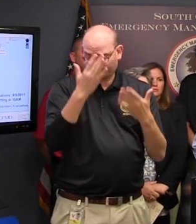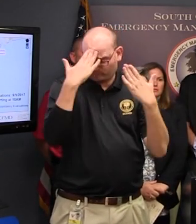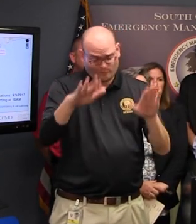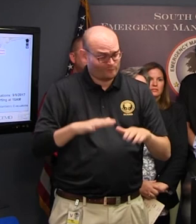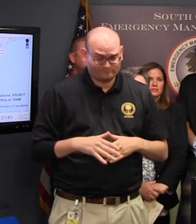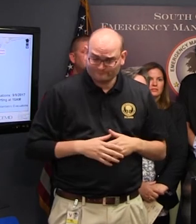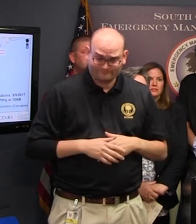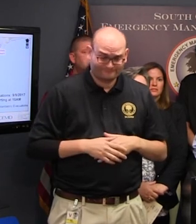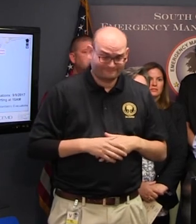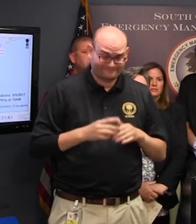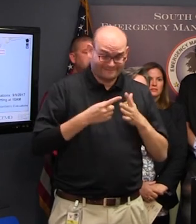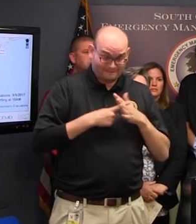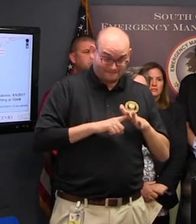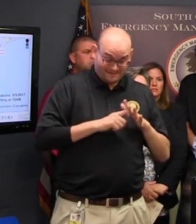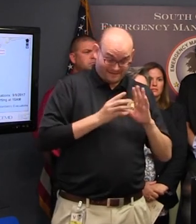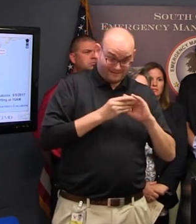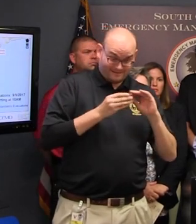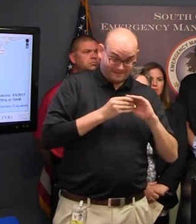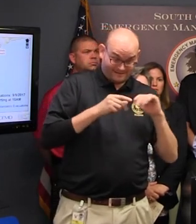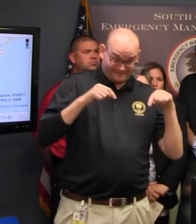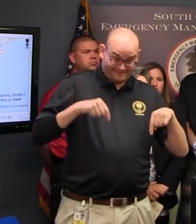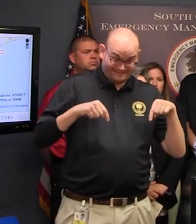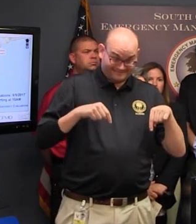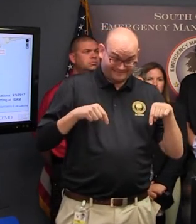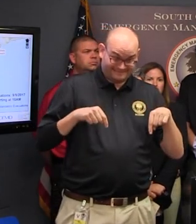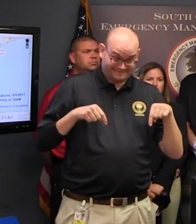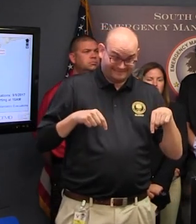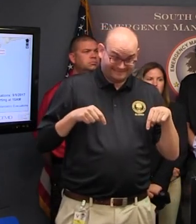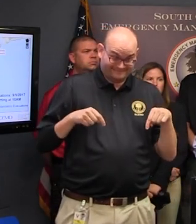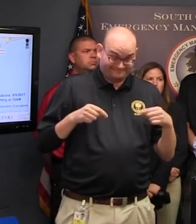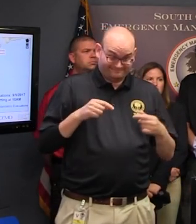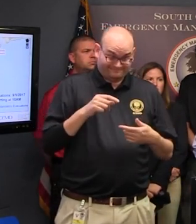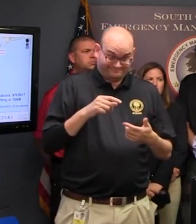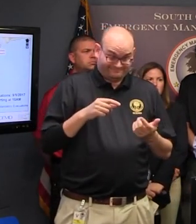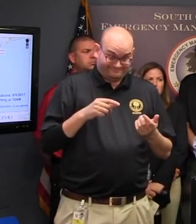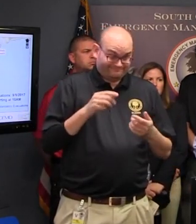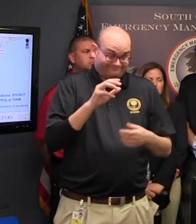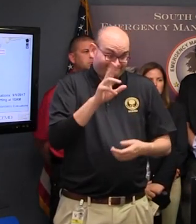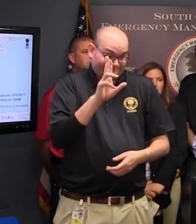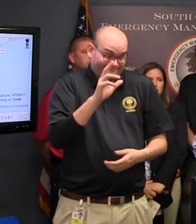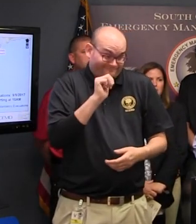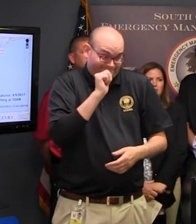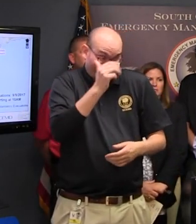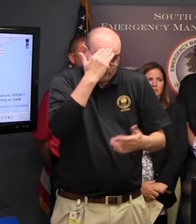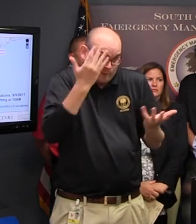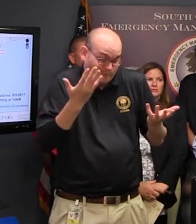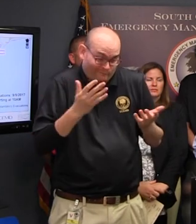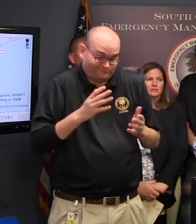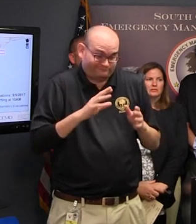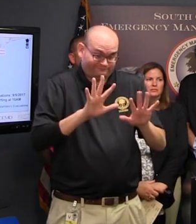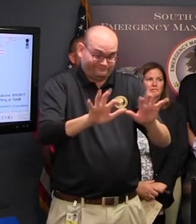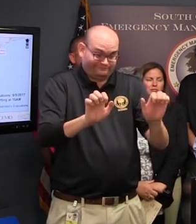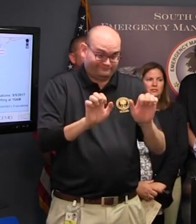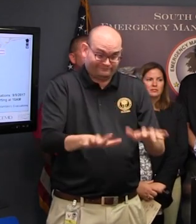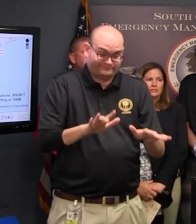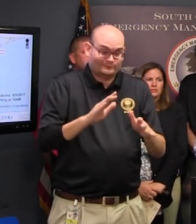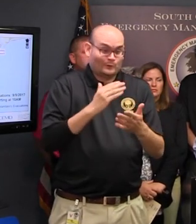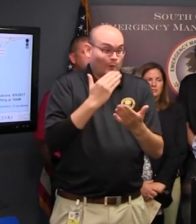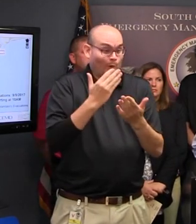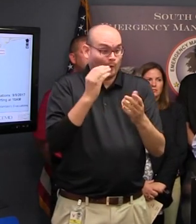This is an indefinite process People that leave their homes need to be prepared to stay away for